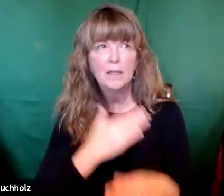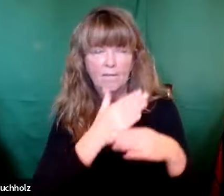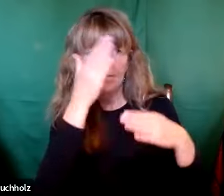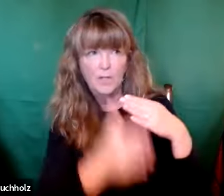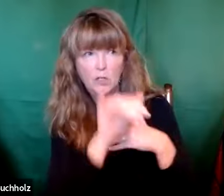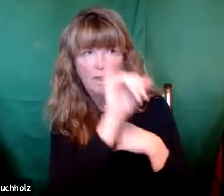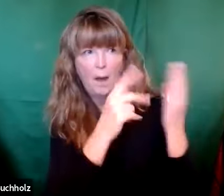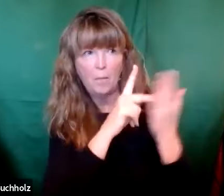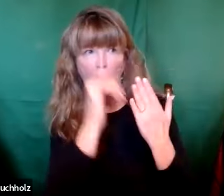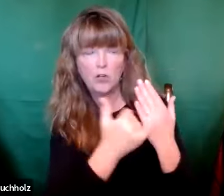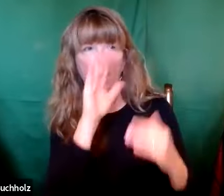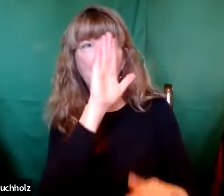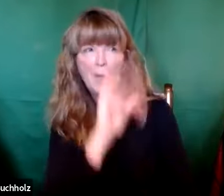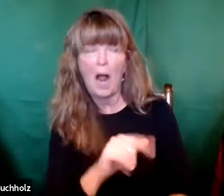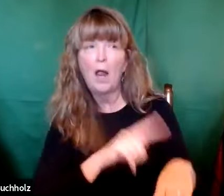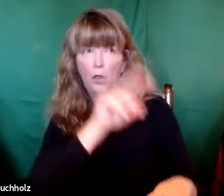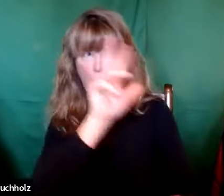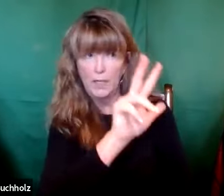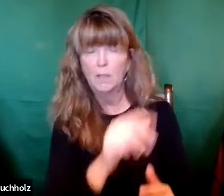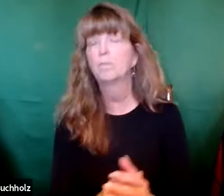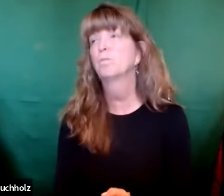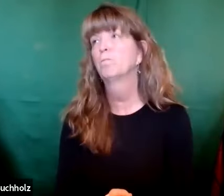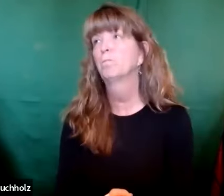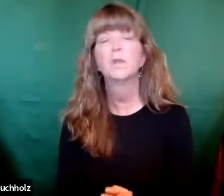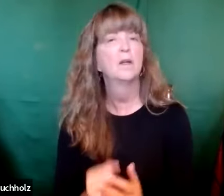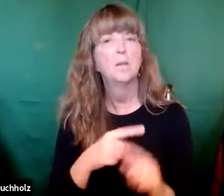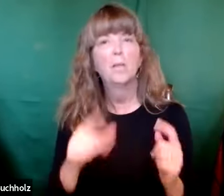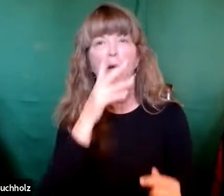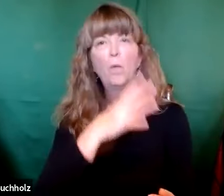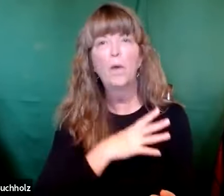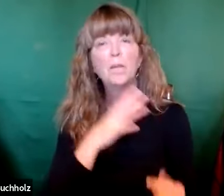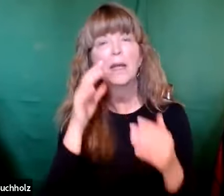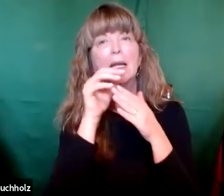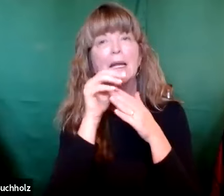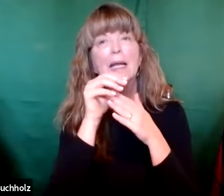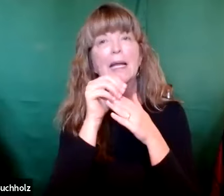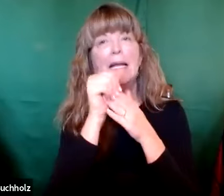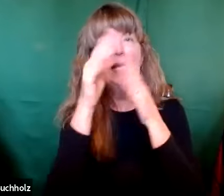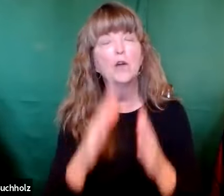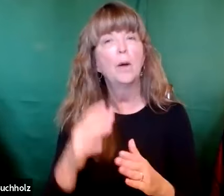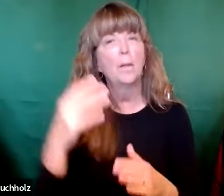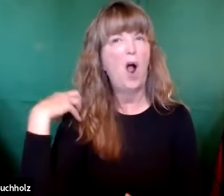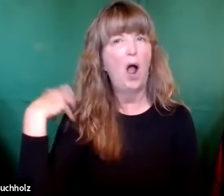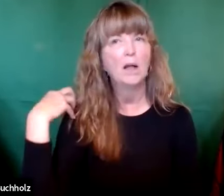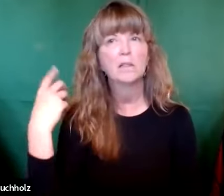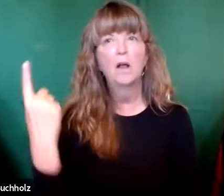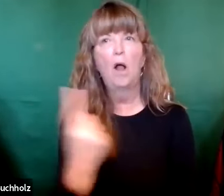women should say, please complete this project by 3pm. but instead women will say,